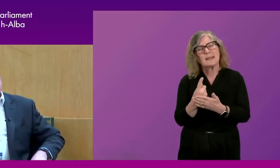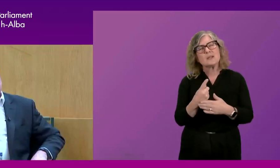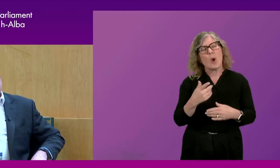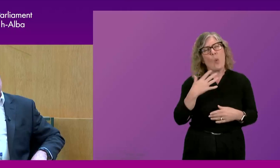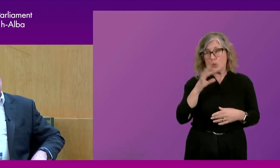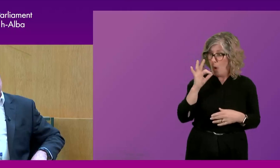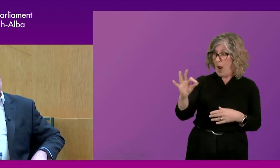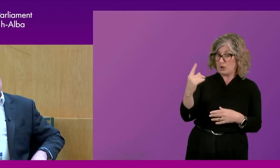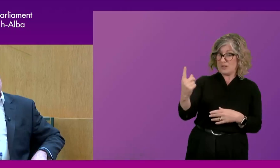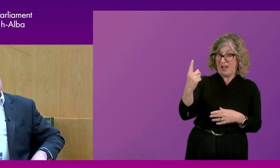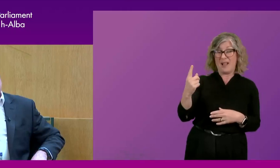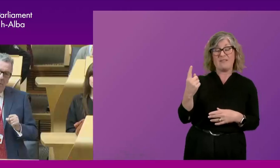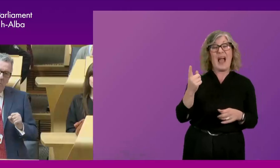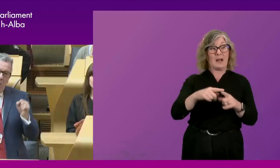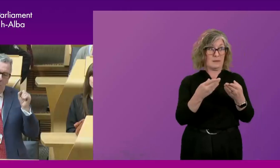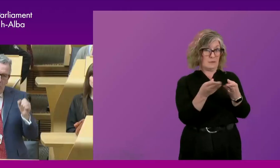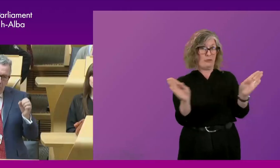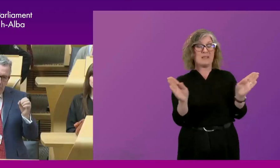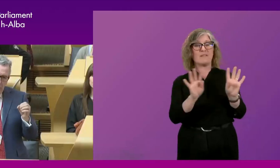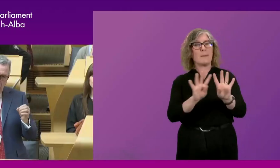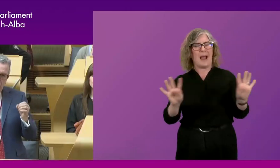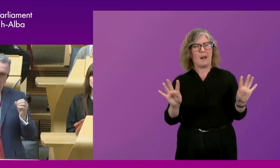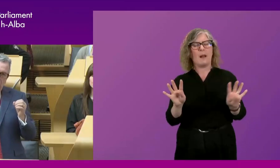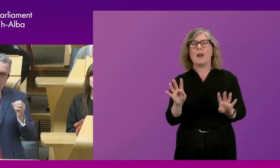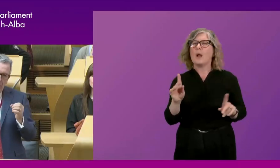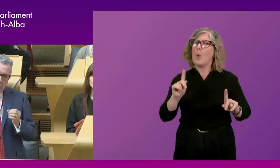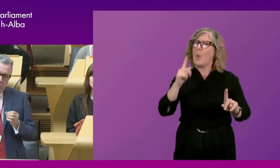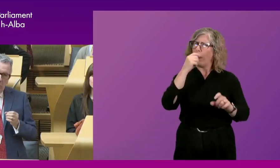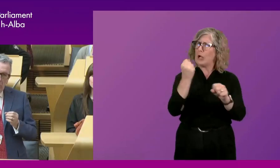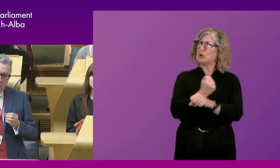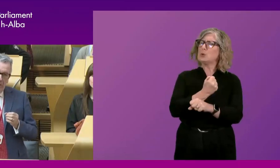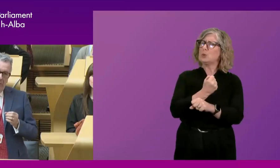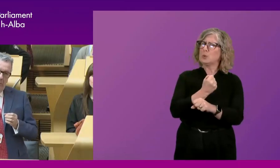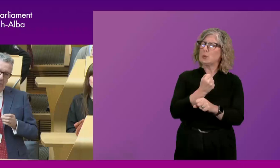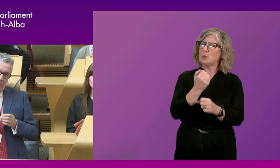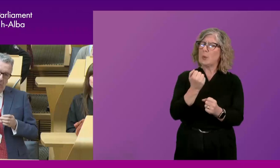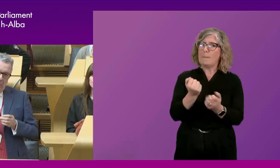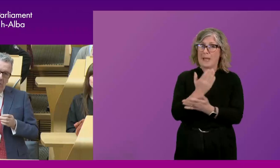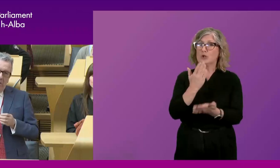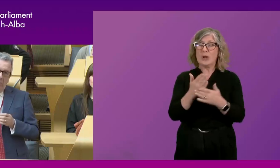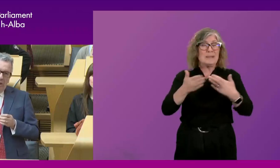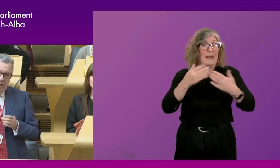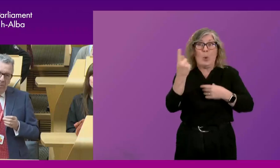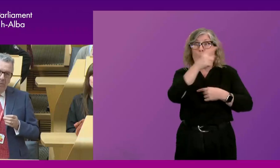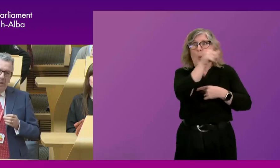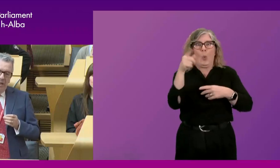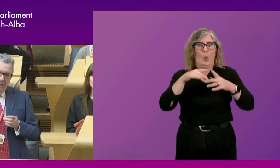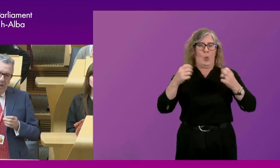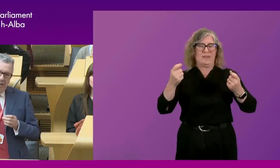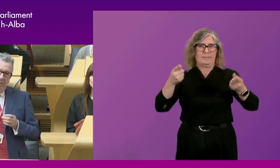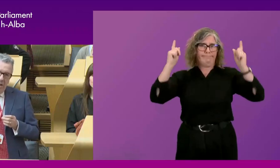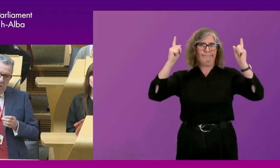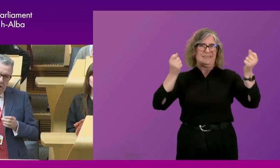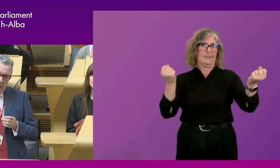specifically, and the rest of the panel, what can we do to make sure, irrespective of who's in power, that we keep the